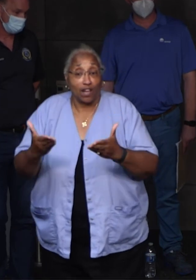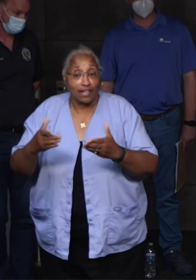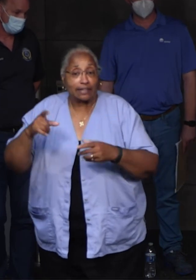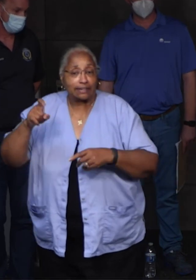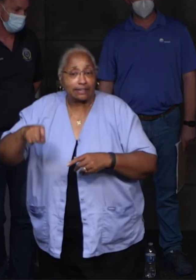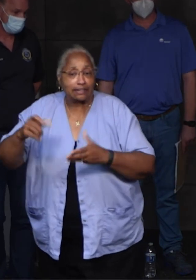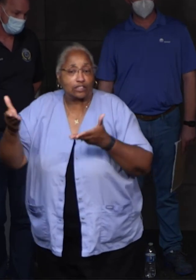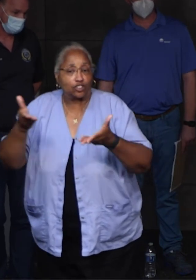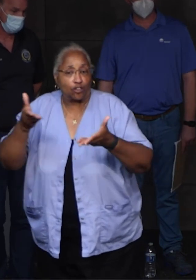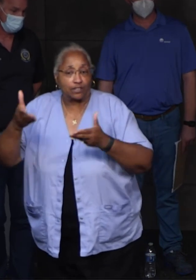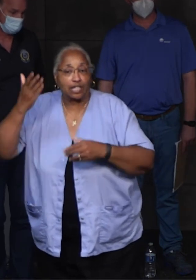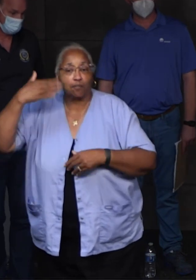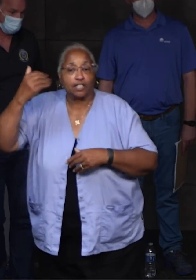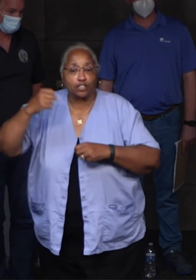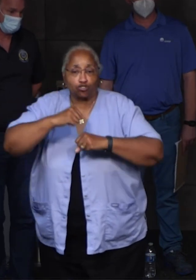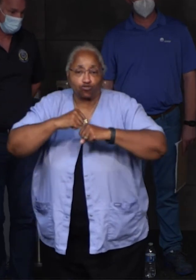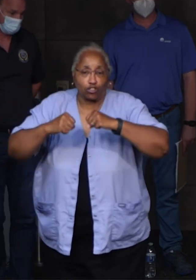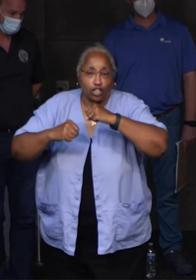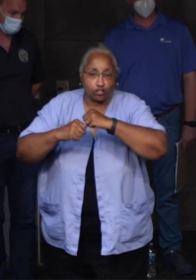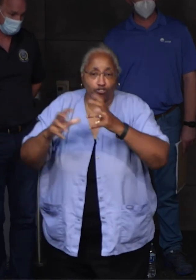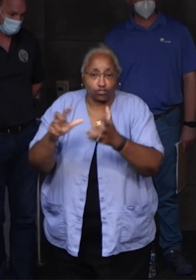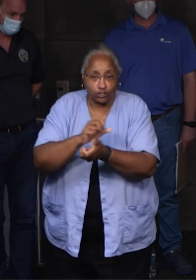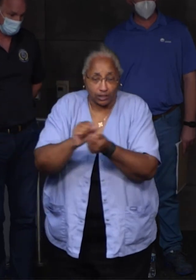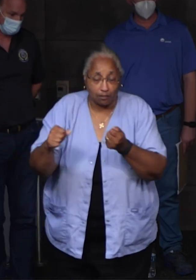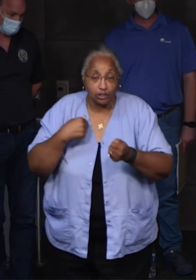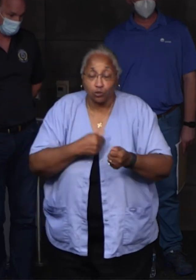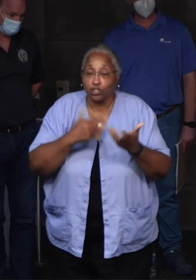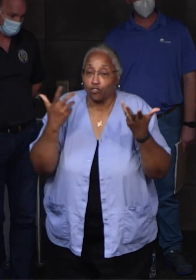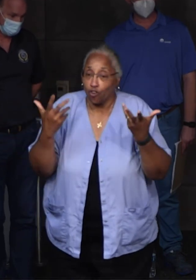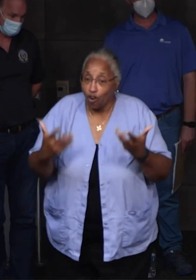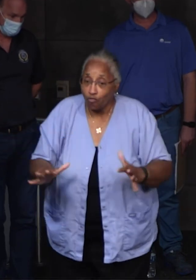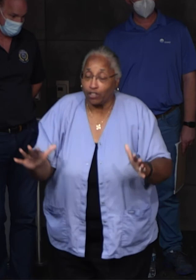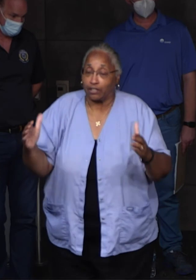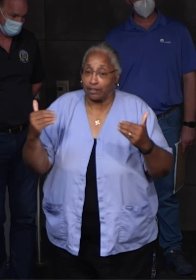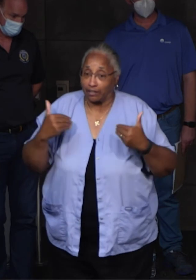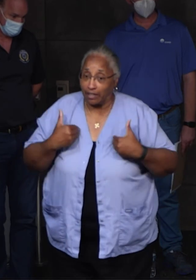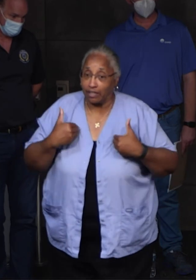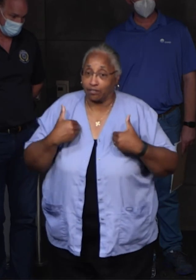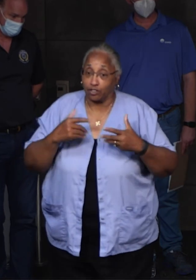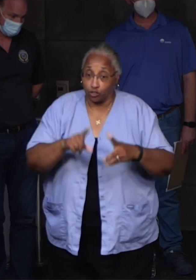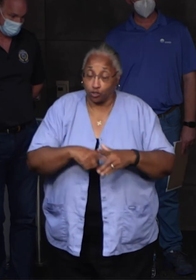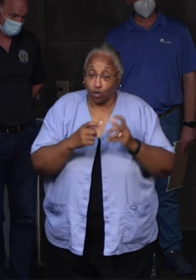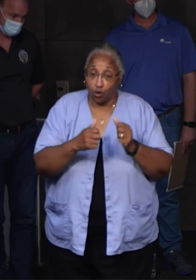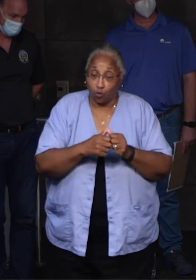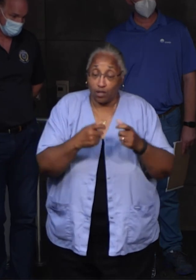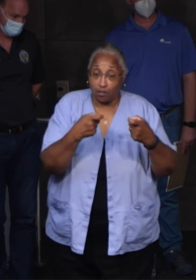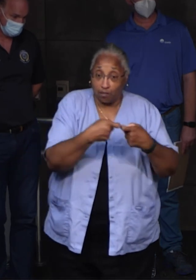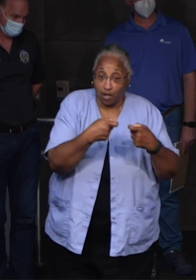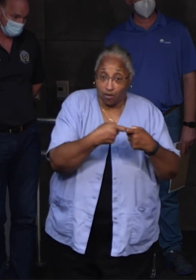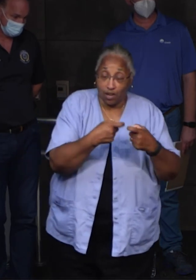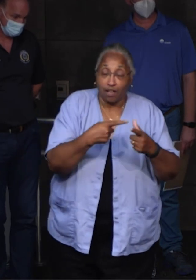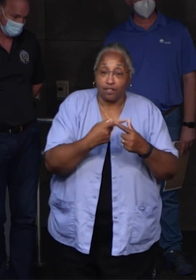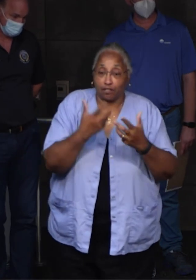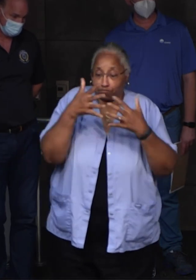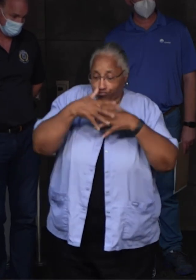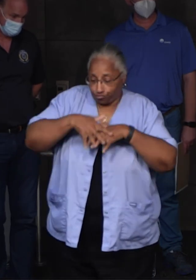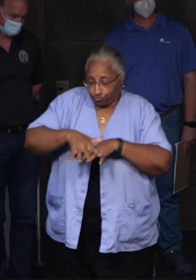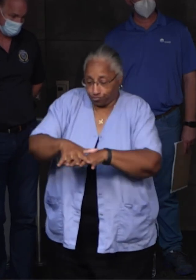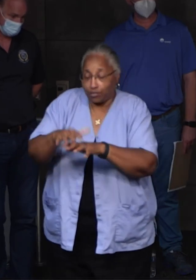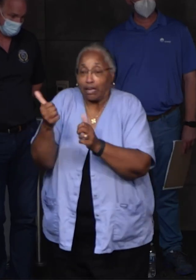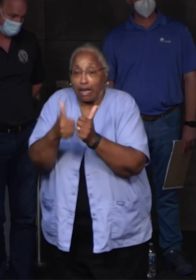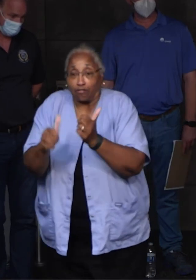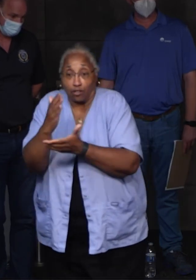because of the infrastructure damage we have starts with power and bleeds into every other aspect